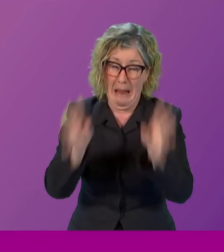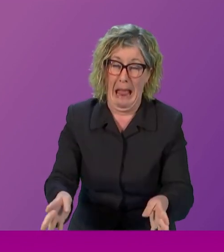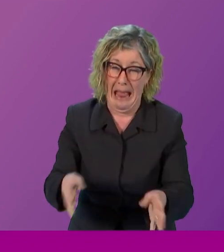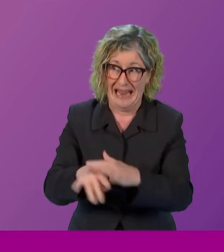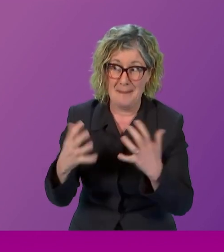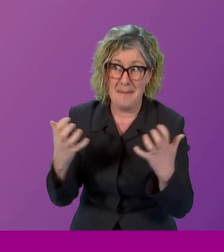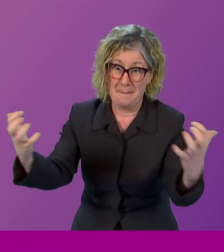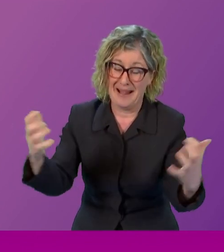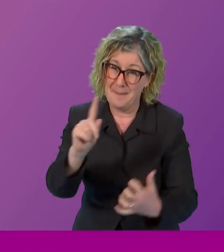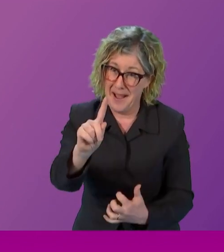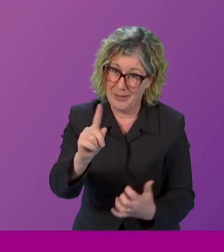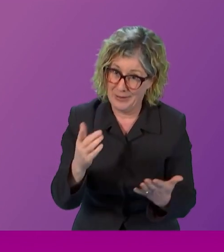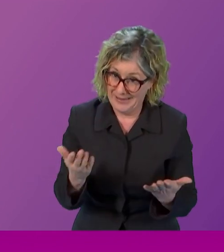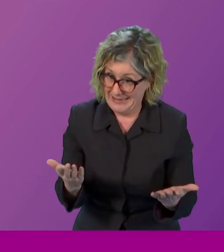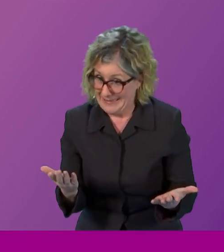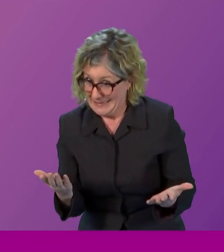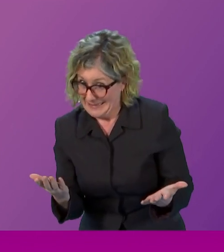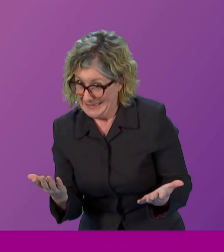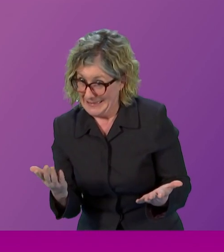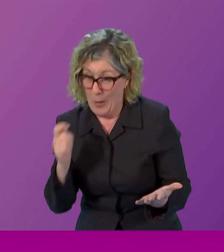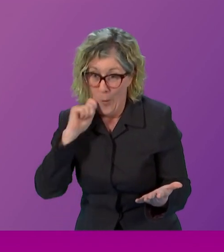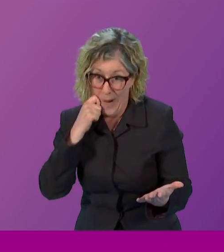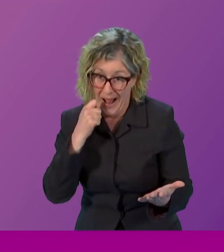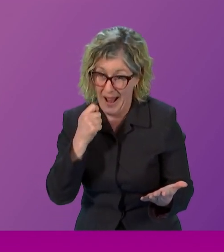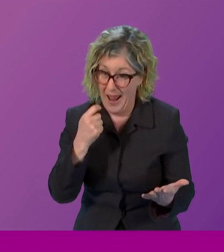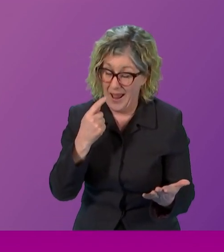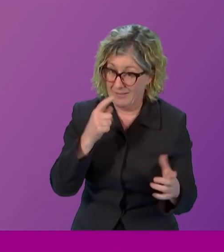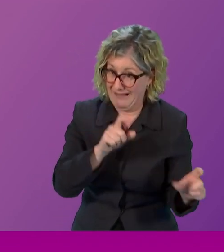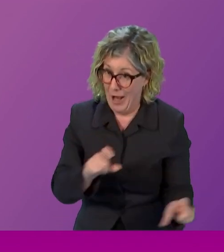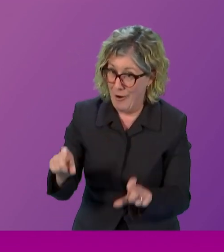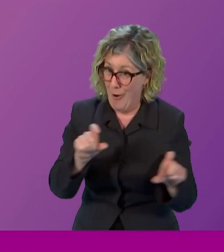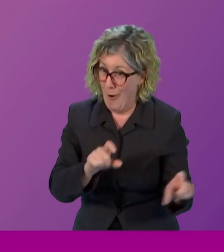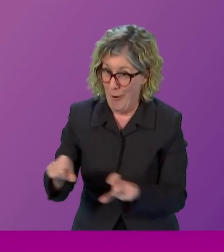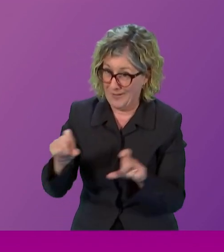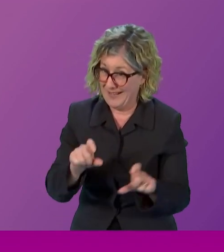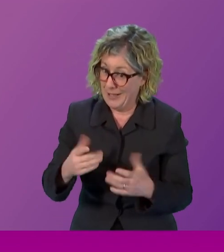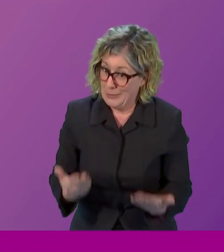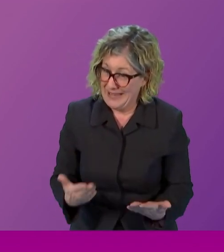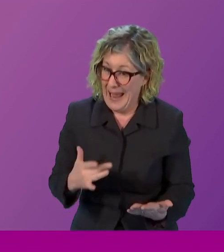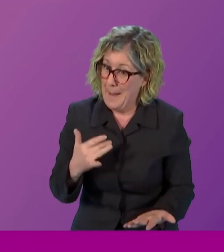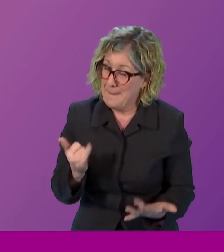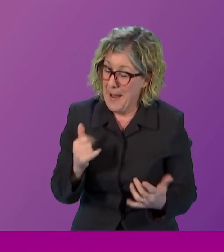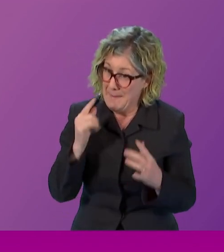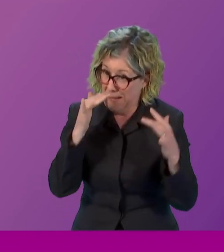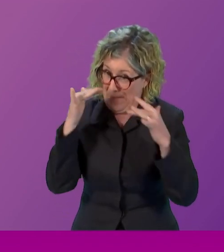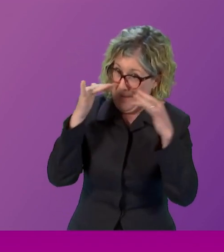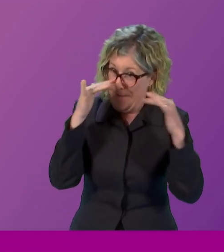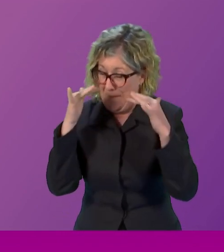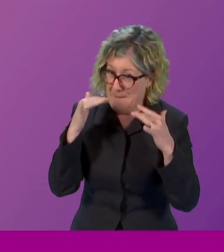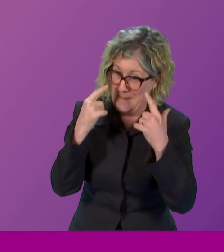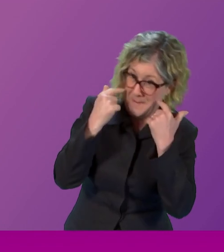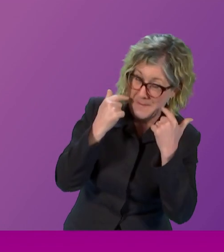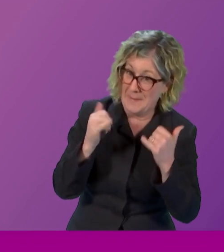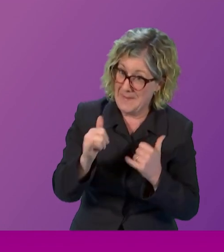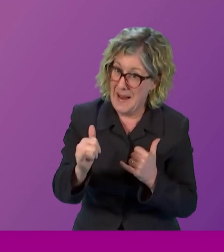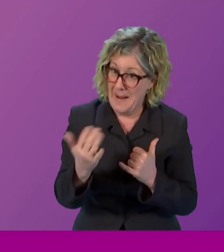But I'm not sure I'm going to manage to continue that over the course of this afternoon. So many people